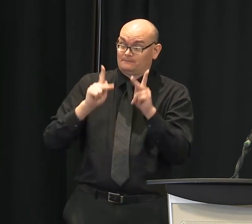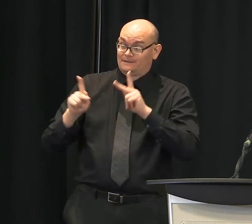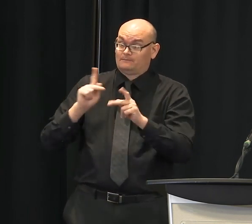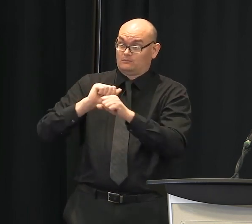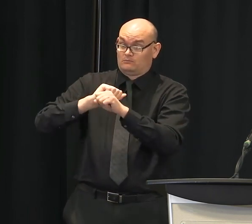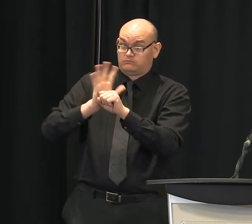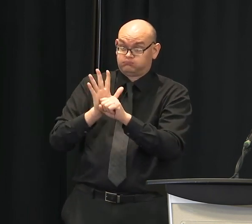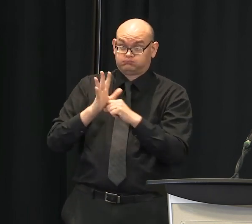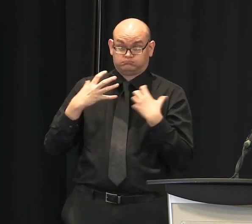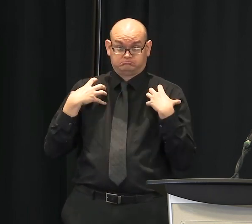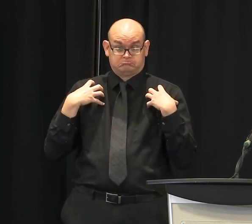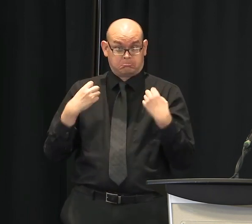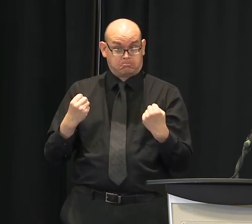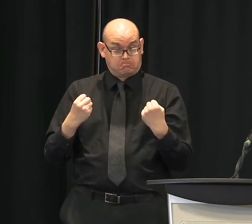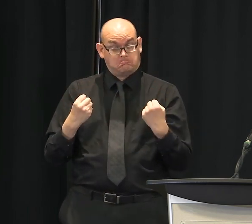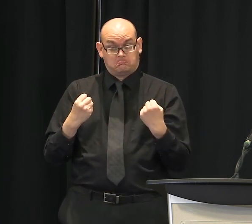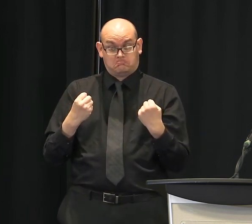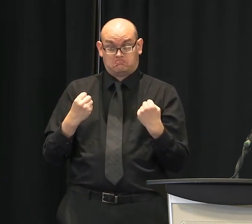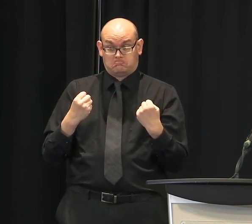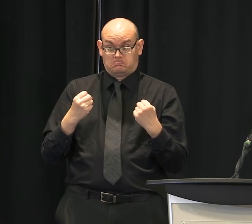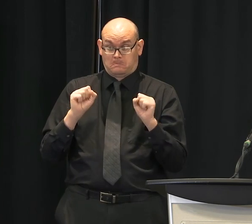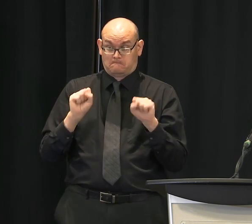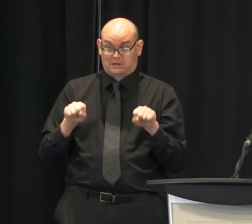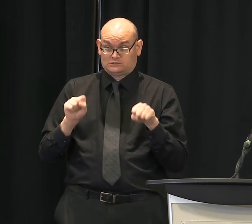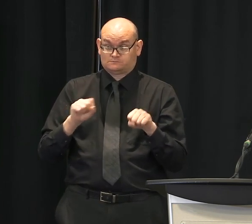do see a higher viral load potentially?